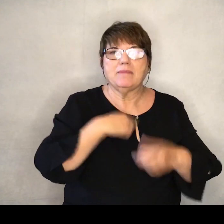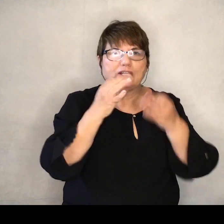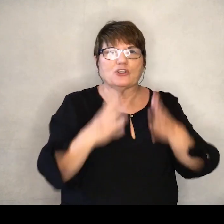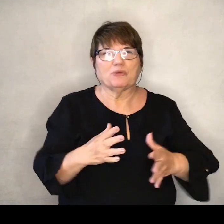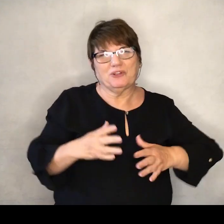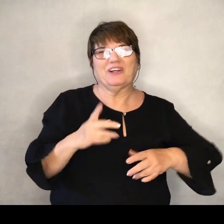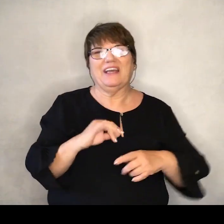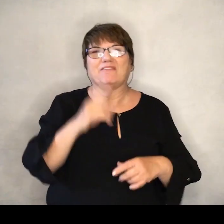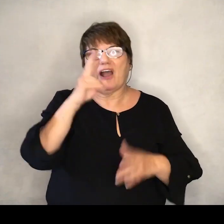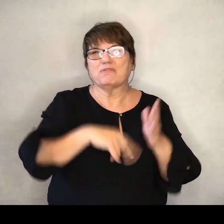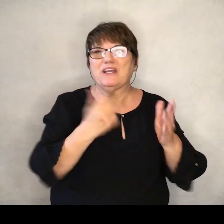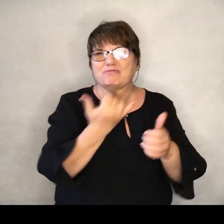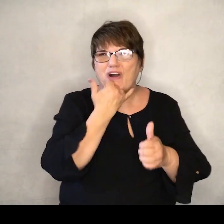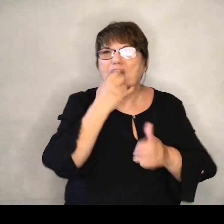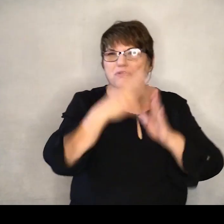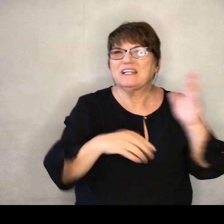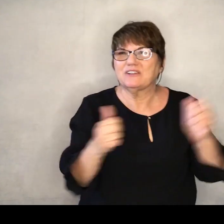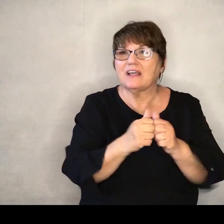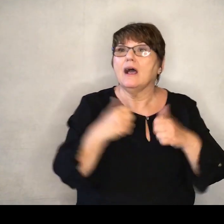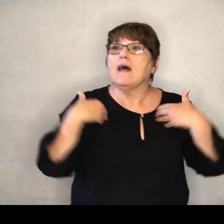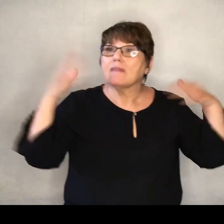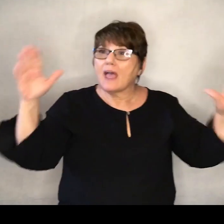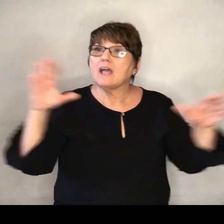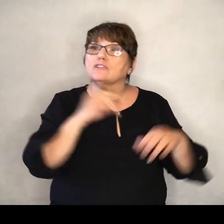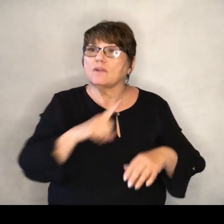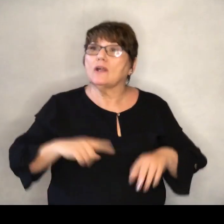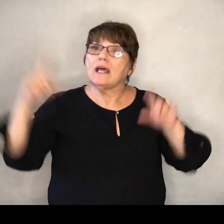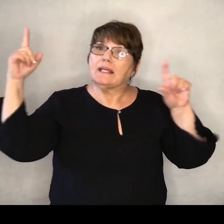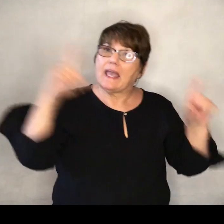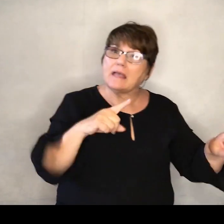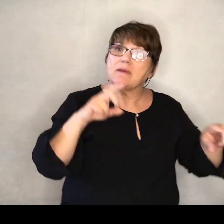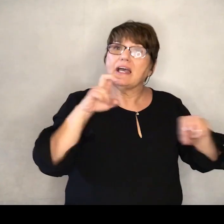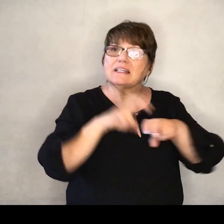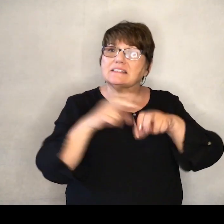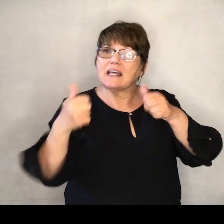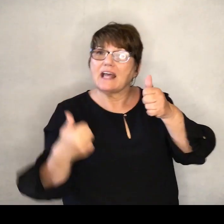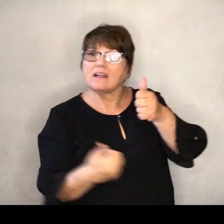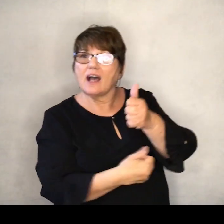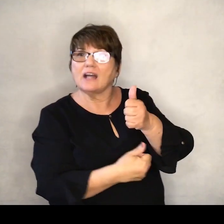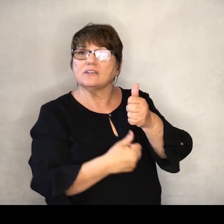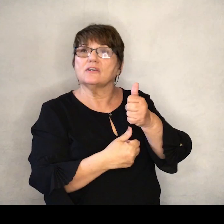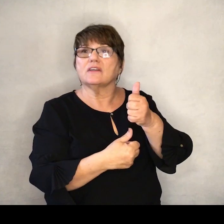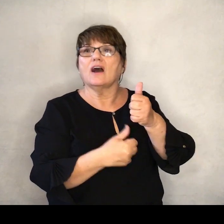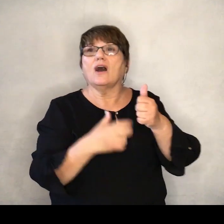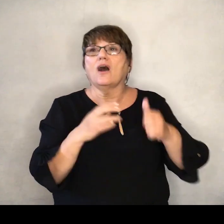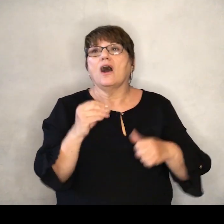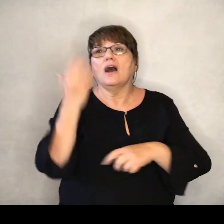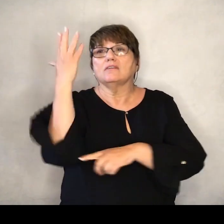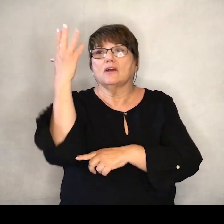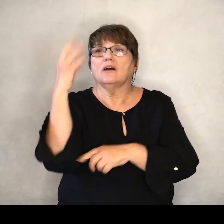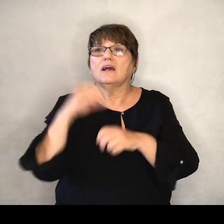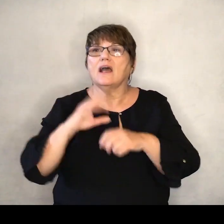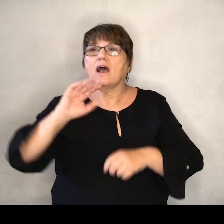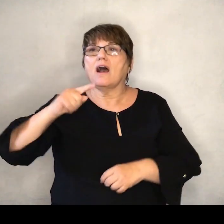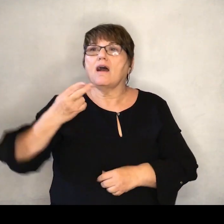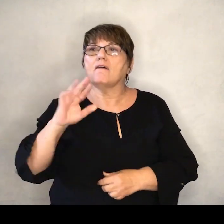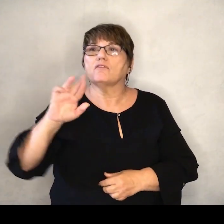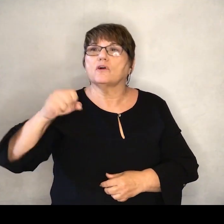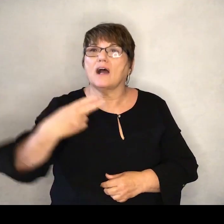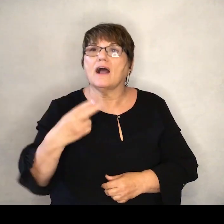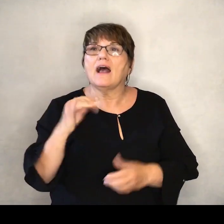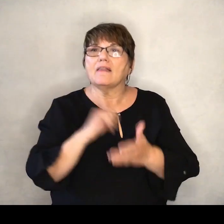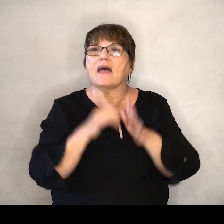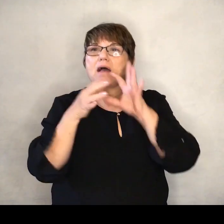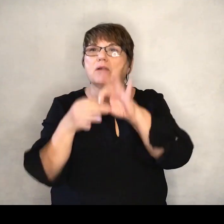Let's read it together. The angel of the Lord came and sat down under the oak in Oprah that